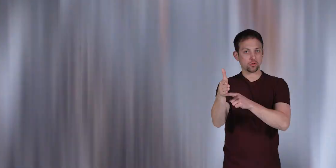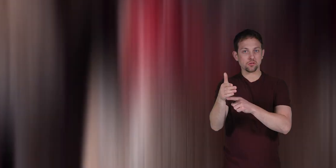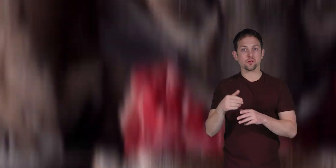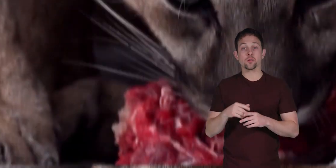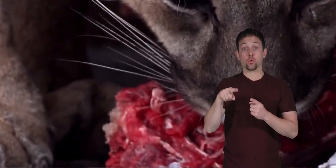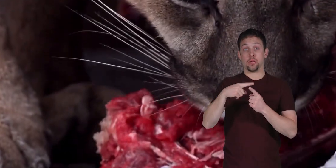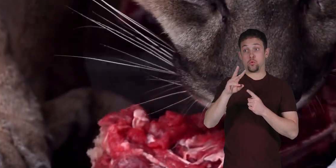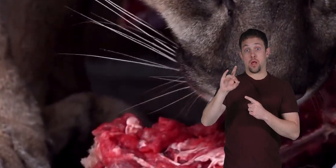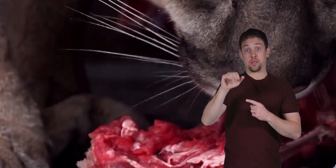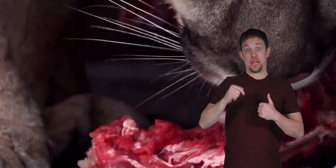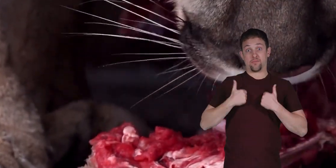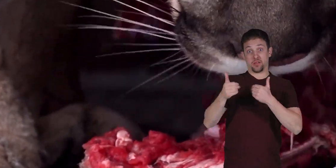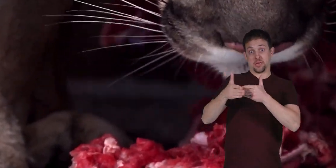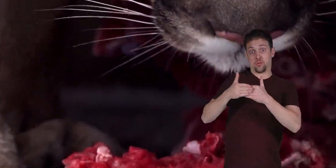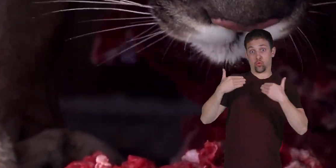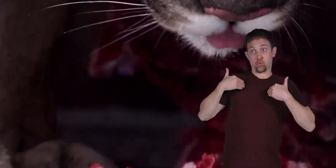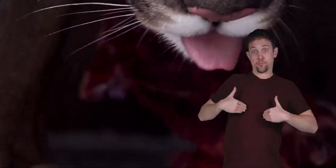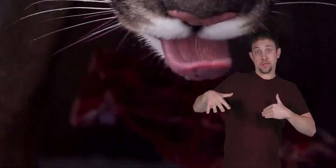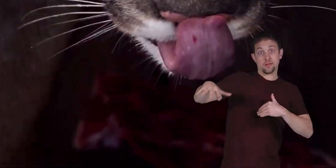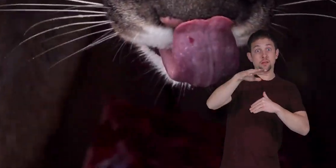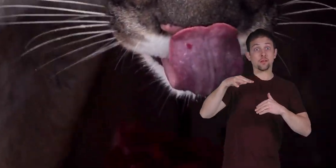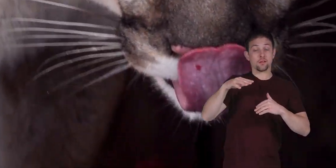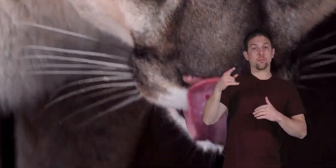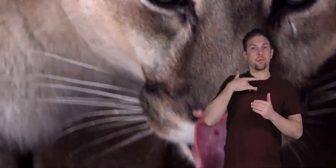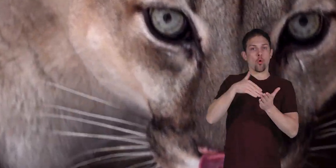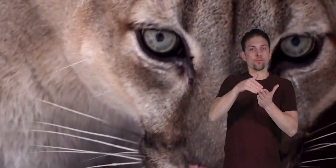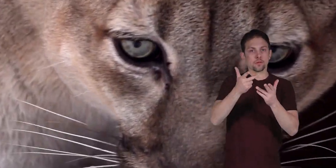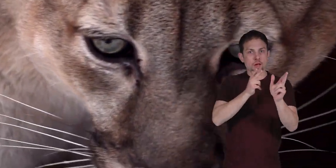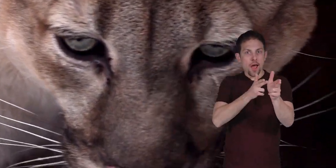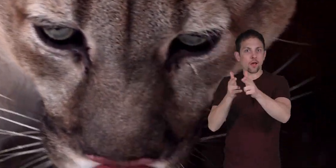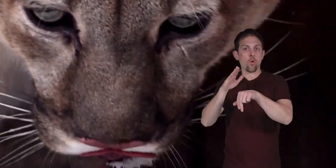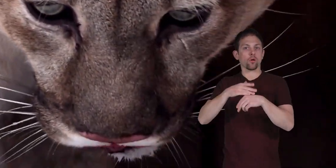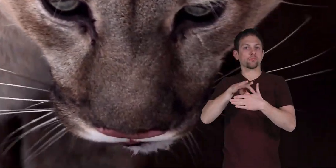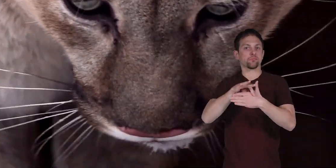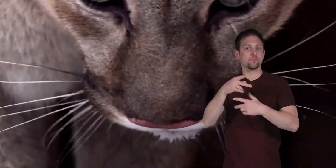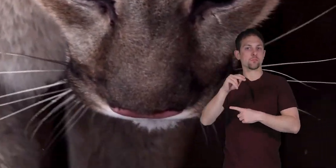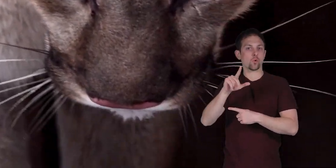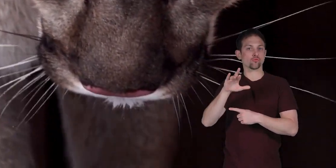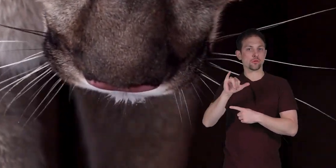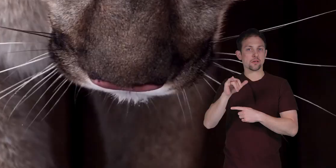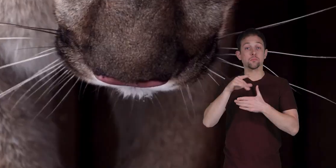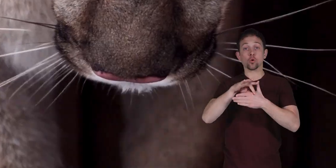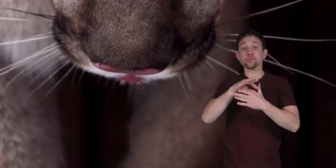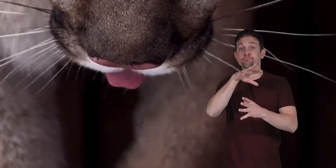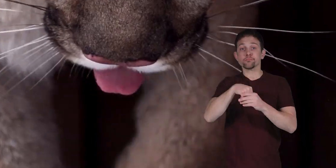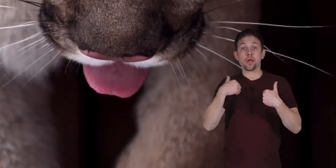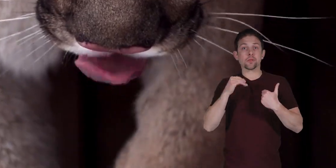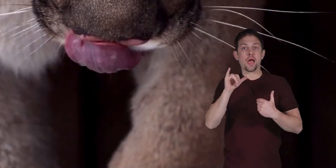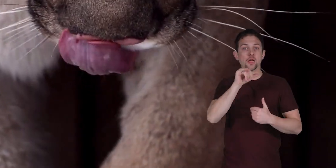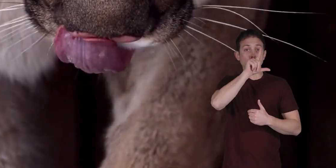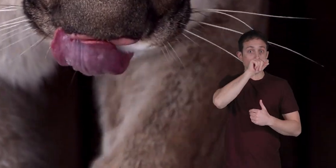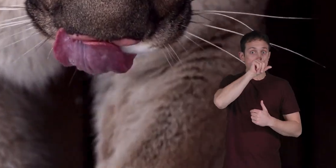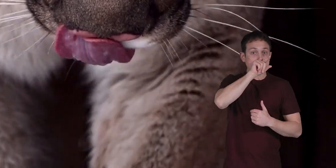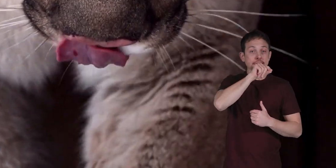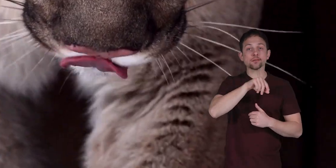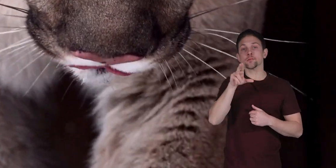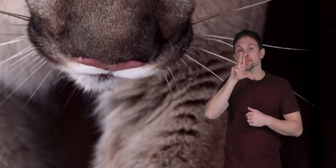When wildcats live close to human settlements, they will often prey on poultry. Poultry are animals such as chickens, ducks,